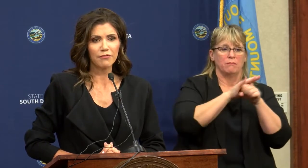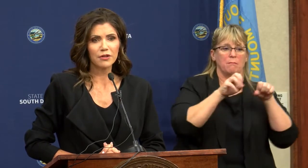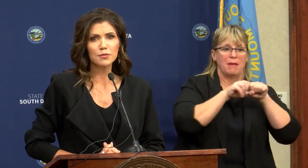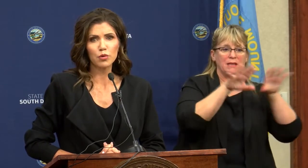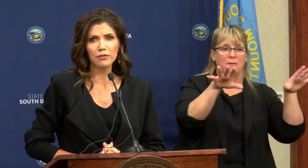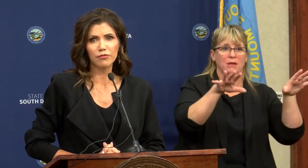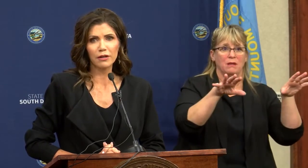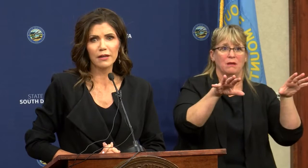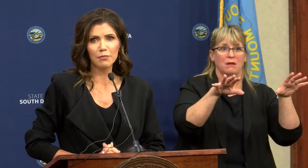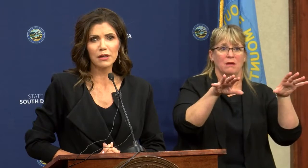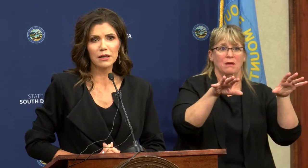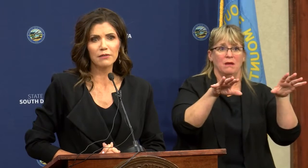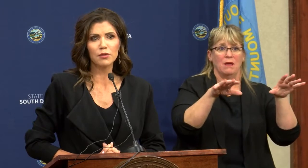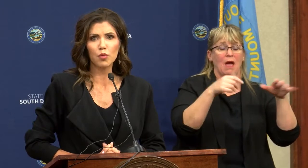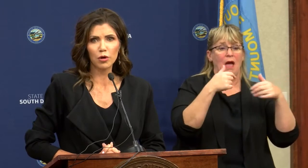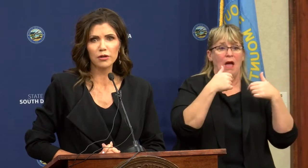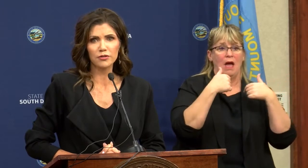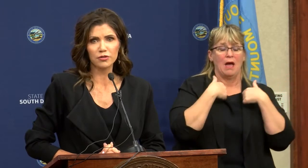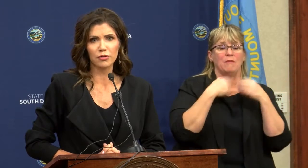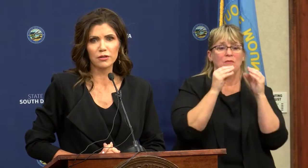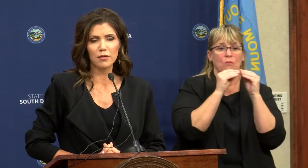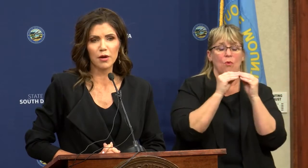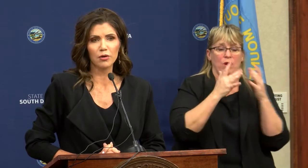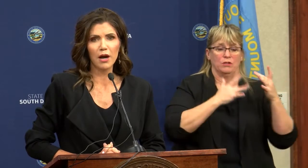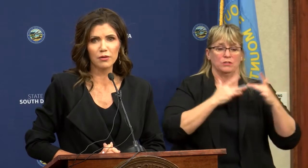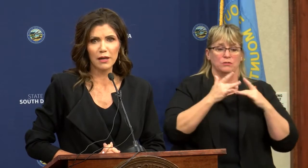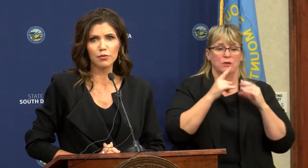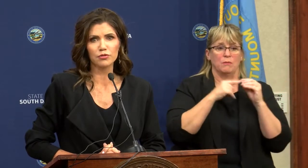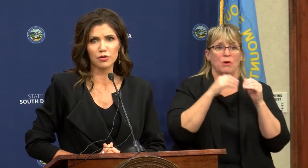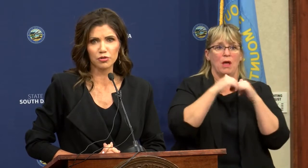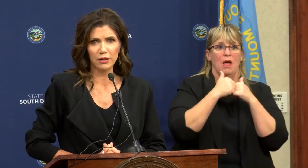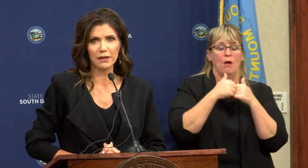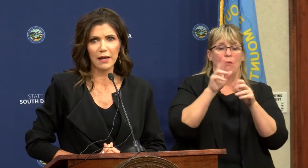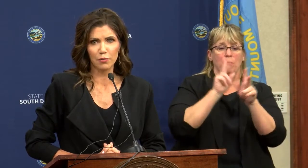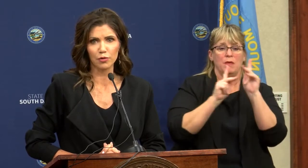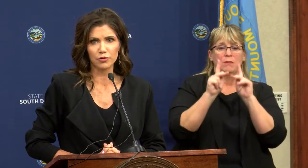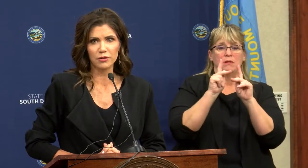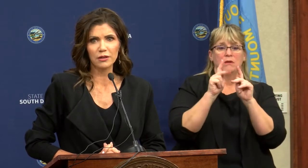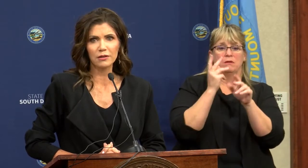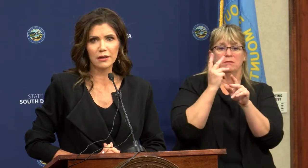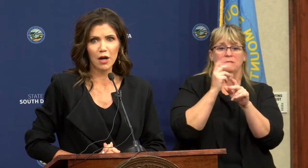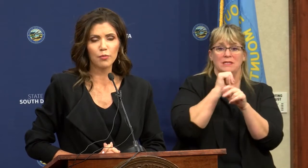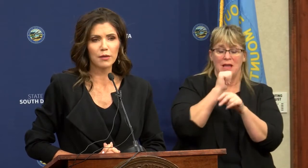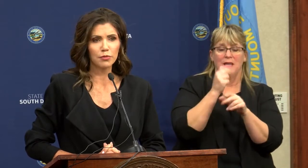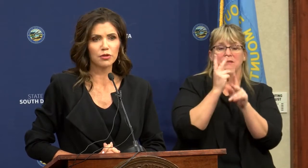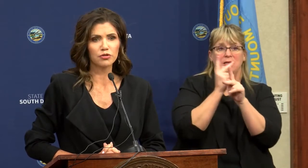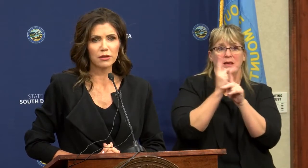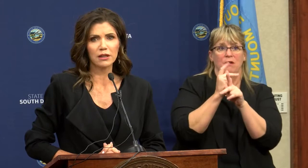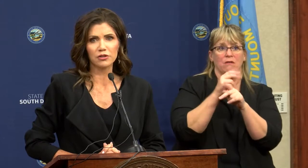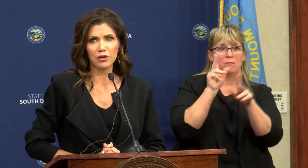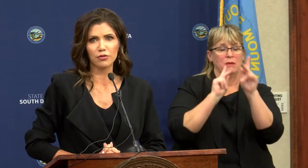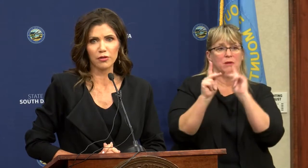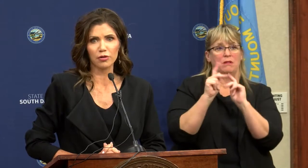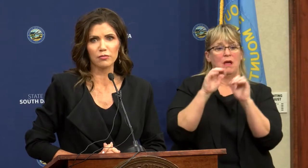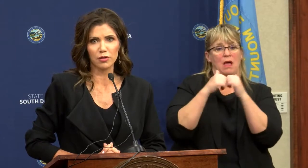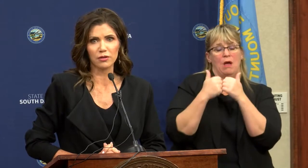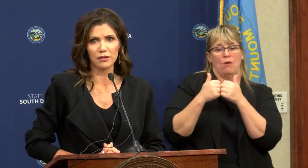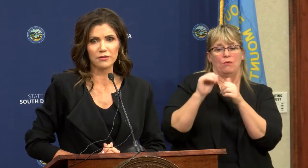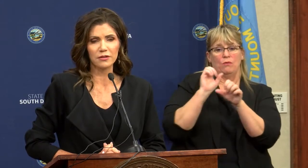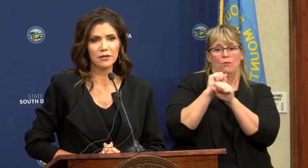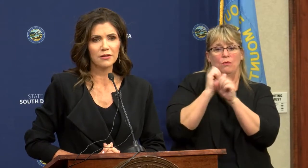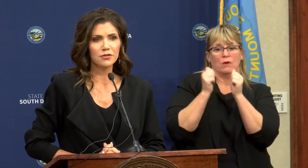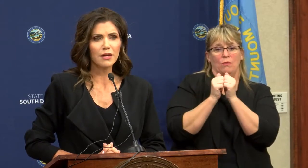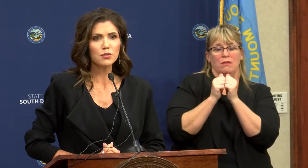And at this point, frankly, I'm getting even more concerned about how neighbors are treating neighbors and how people are treating each other in their